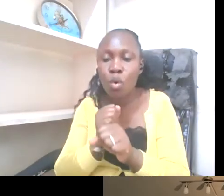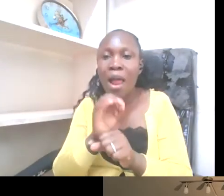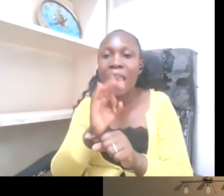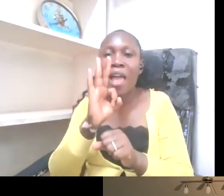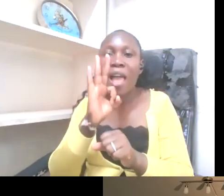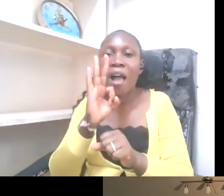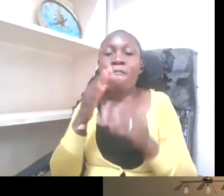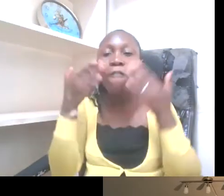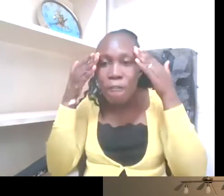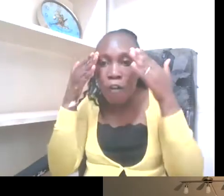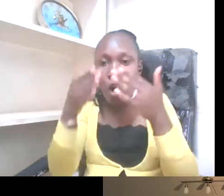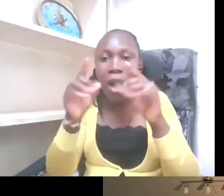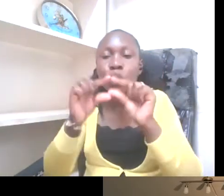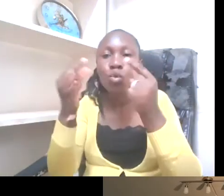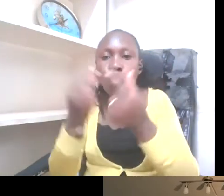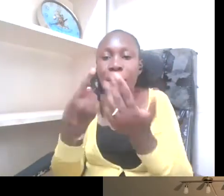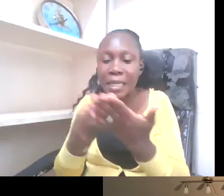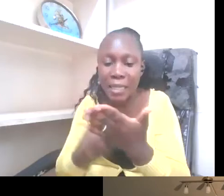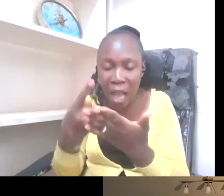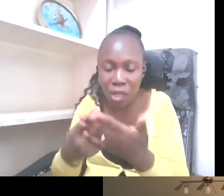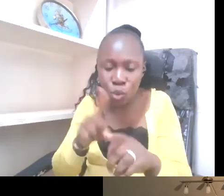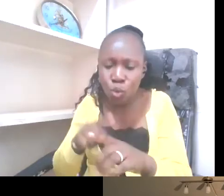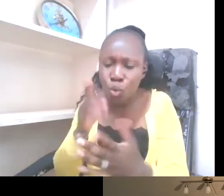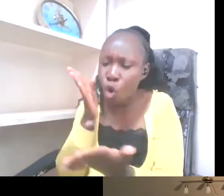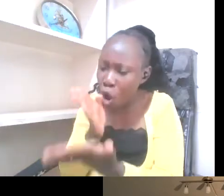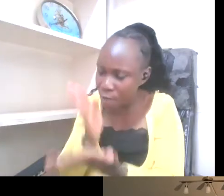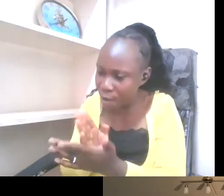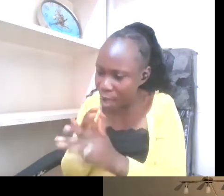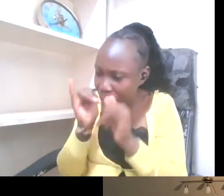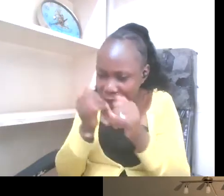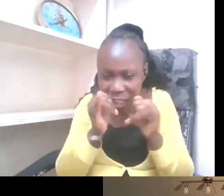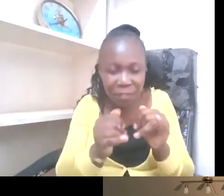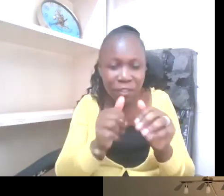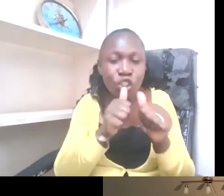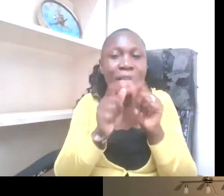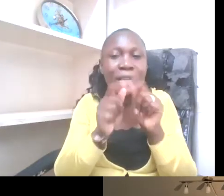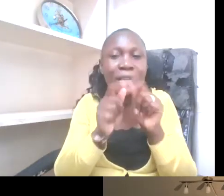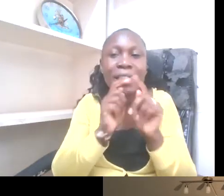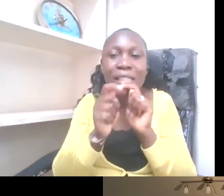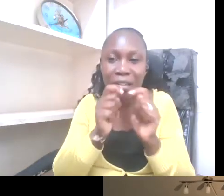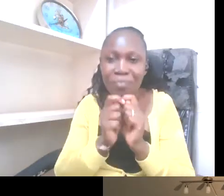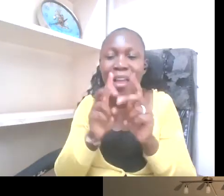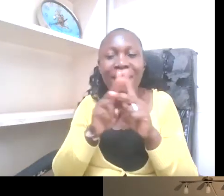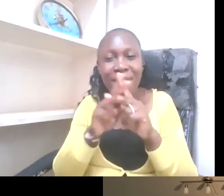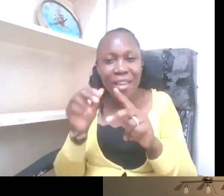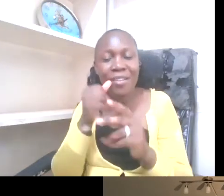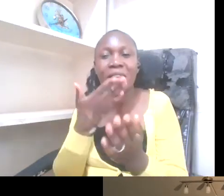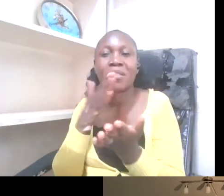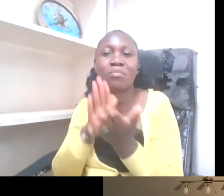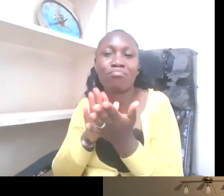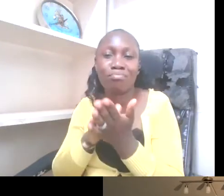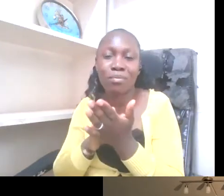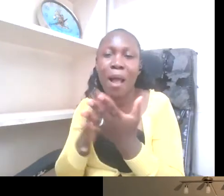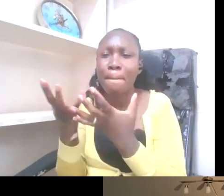the findings from the individual interviews, which was a really great recommendation. It really brought out rich information